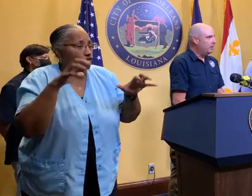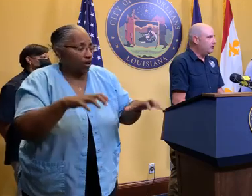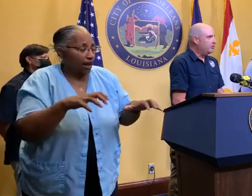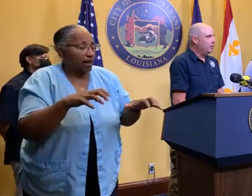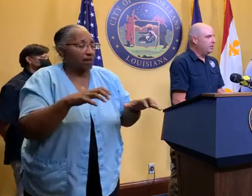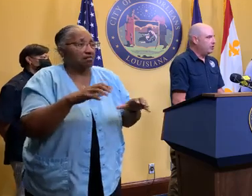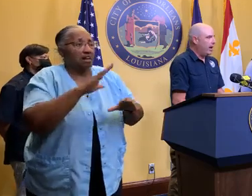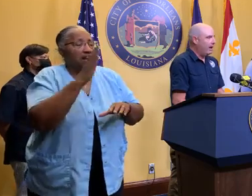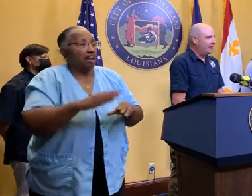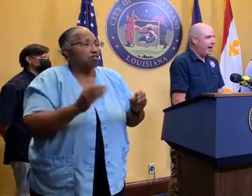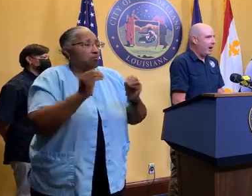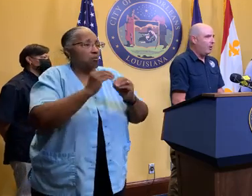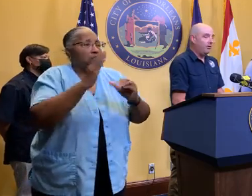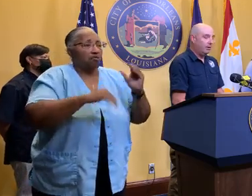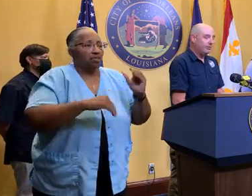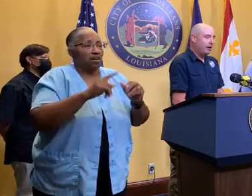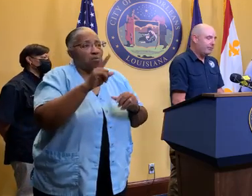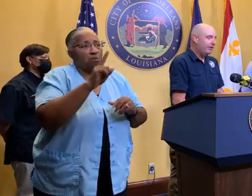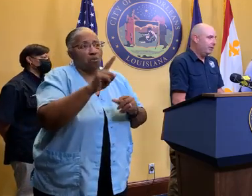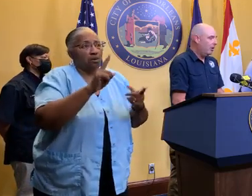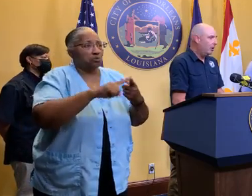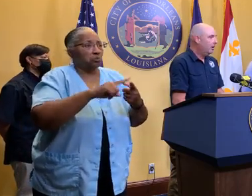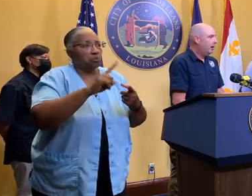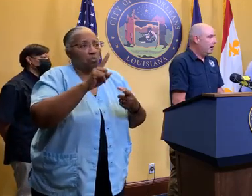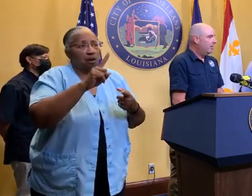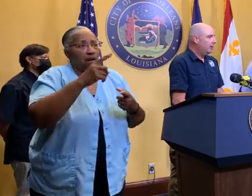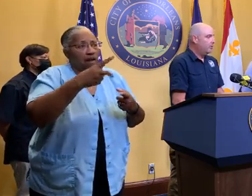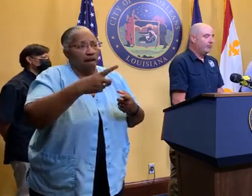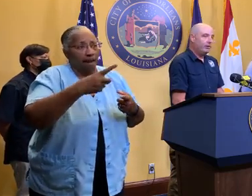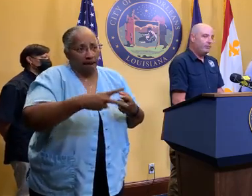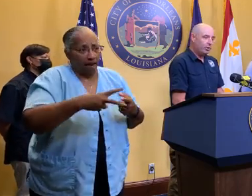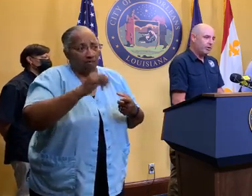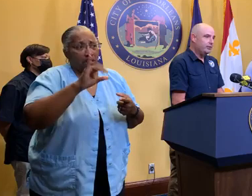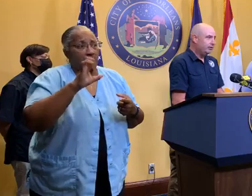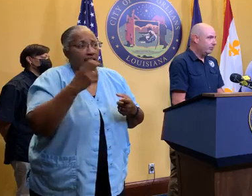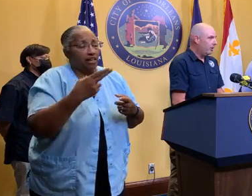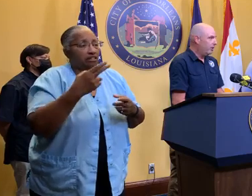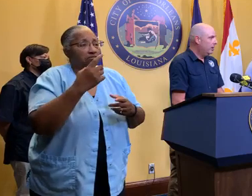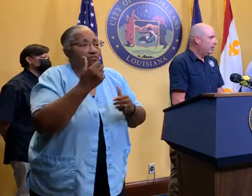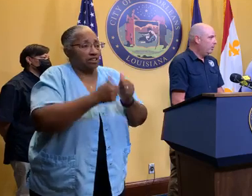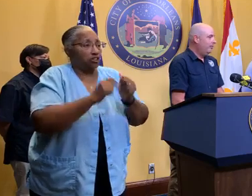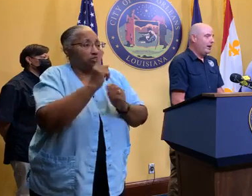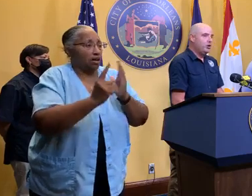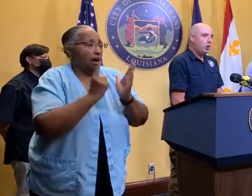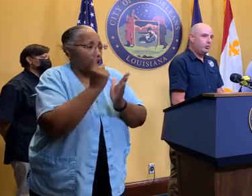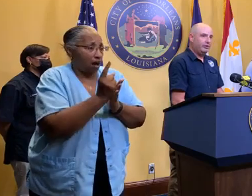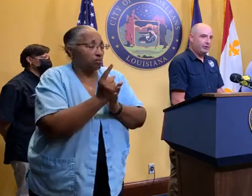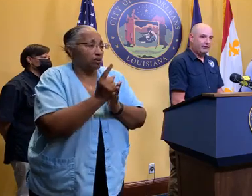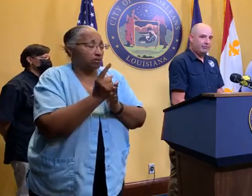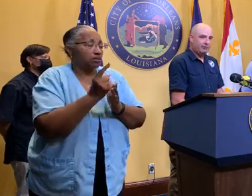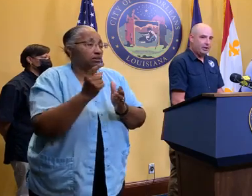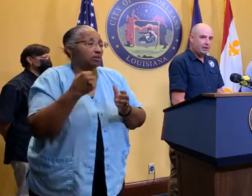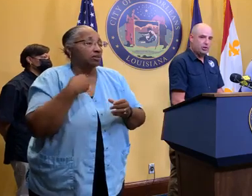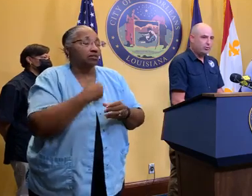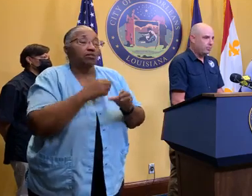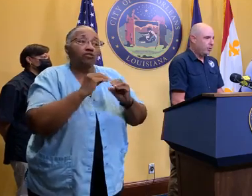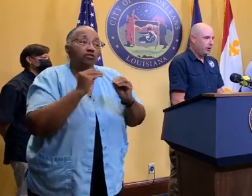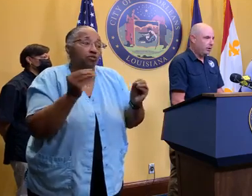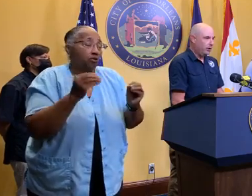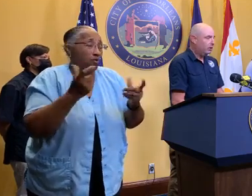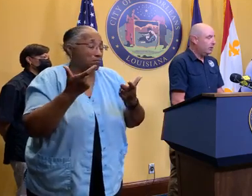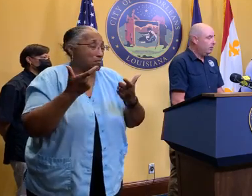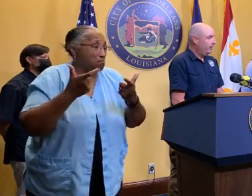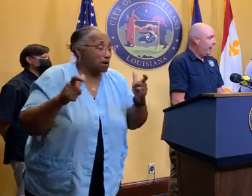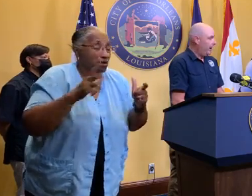more than an inch to an inch and a half an hour, and that was not for very long. I believe we're very fortunate in this regard. We've had no significant flooding issues